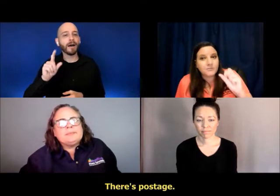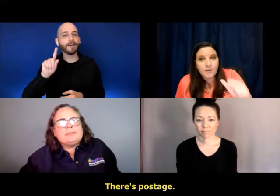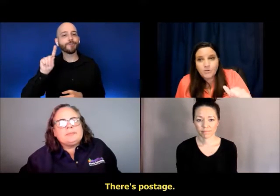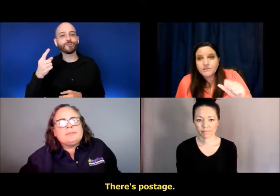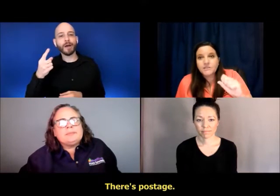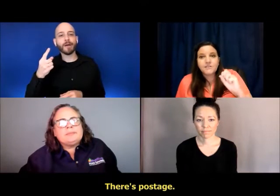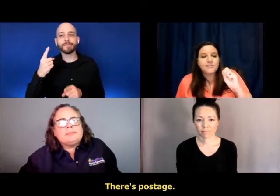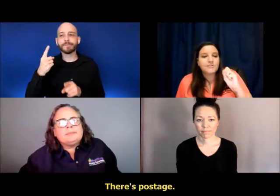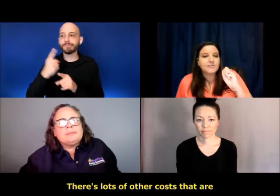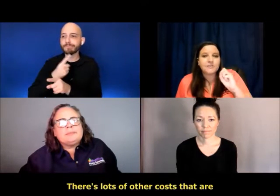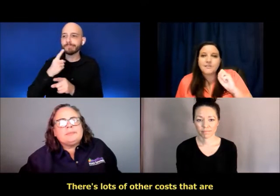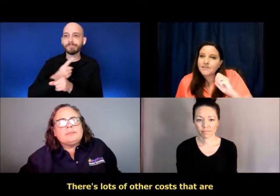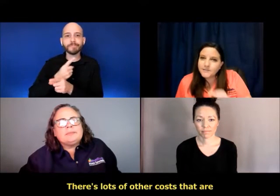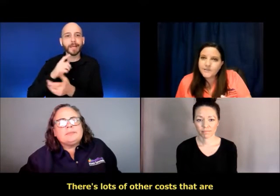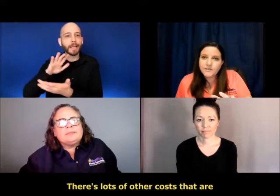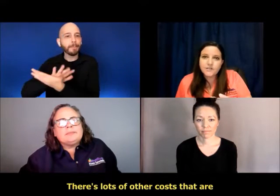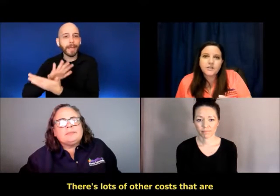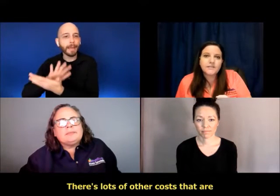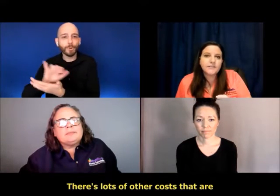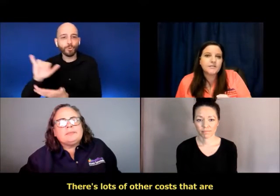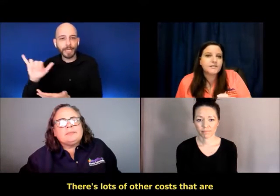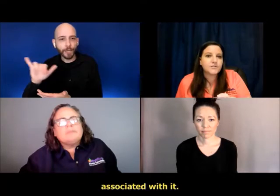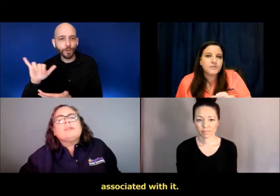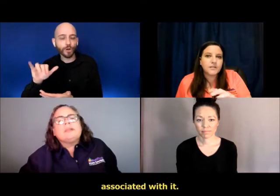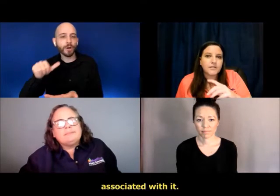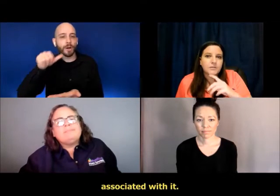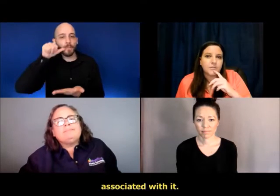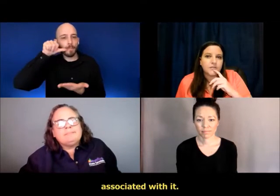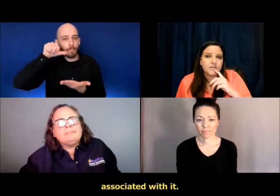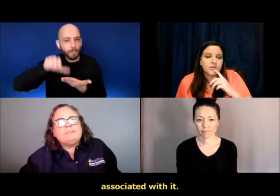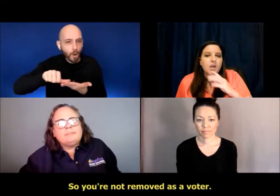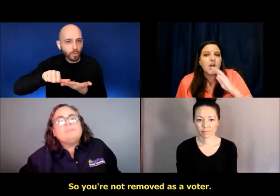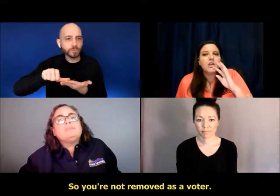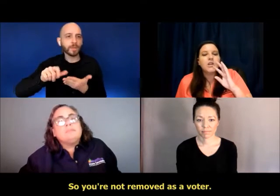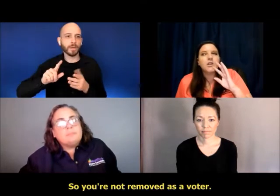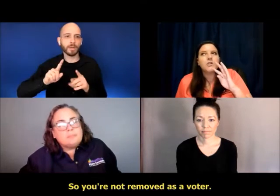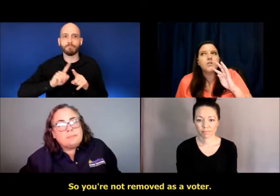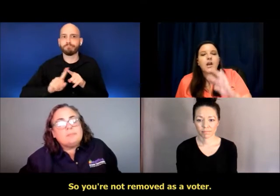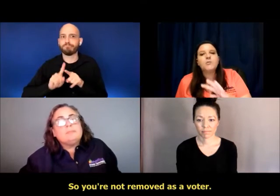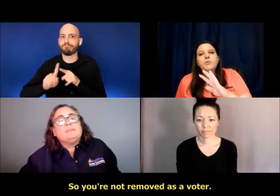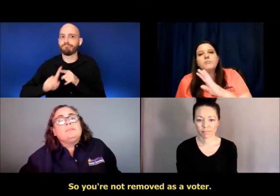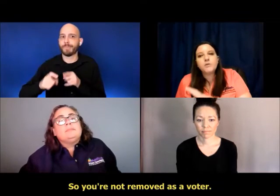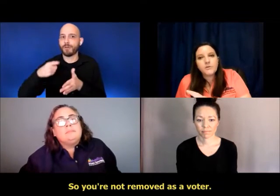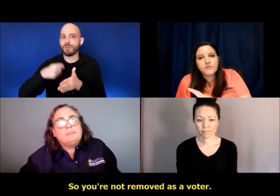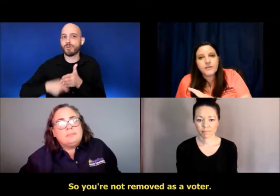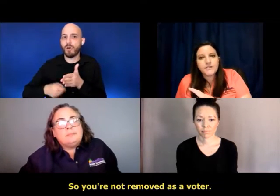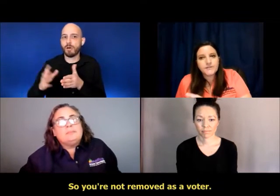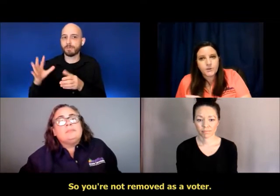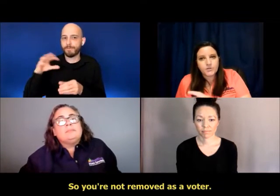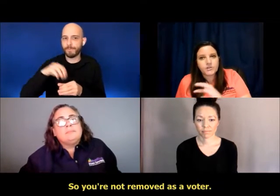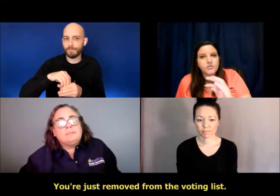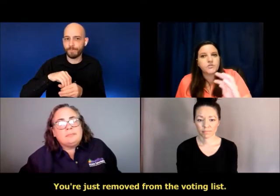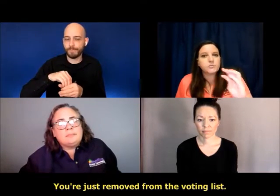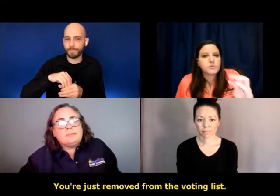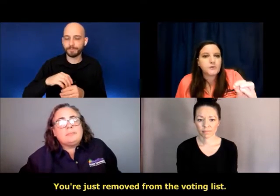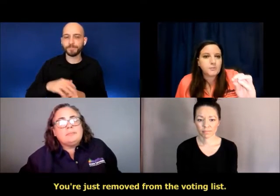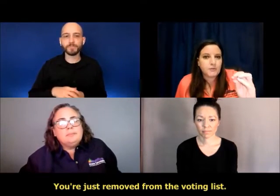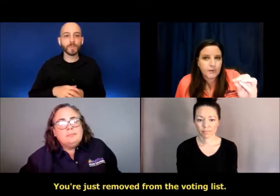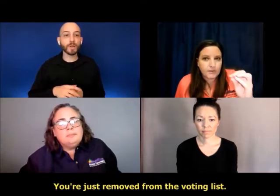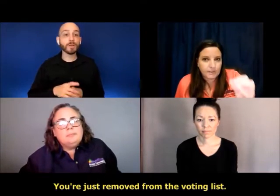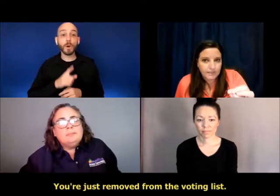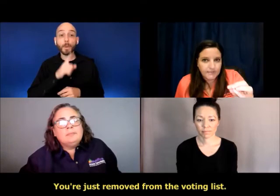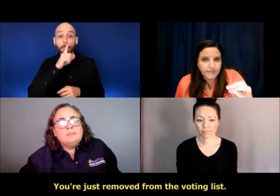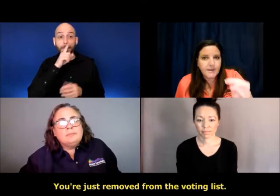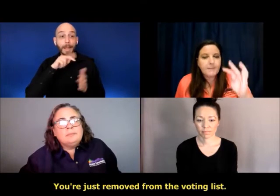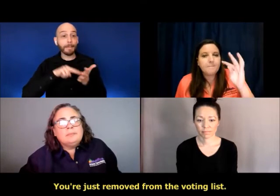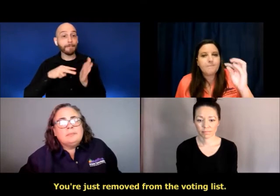You know, there's postage. There's lots of other costs that are associated with this. So, you're not removed as a voter. You're just removed